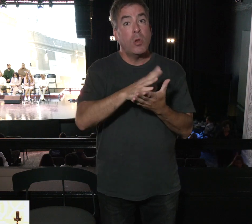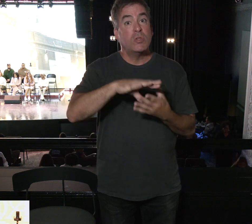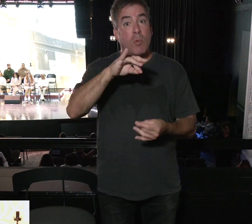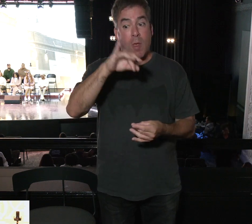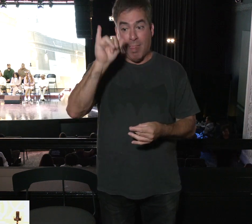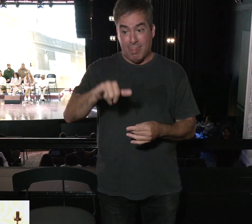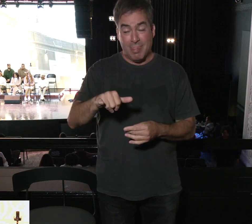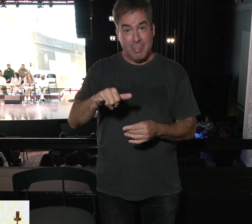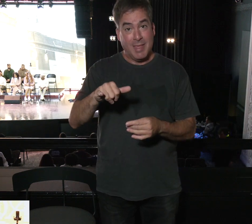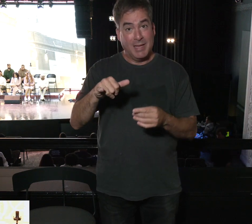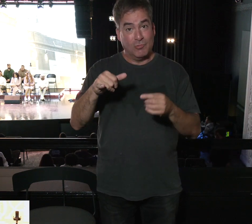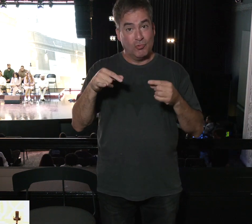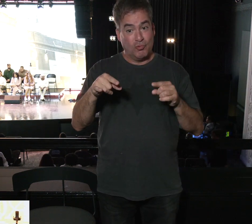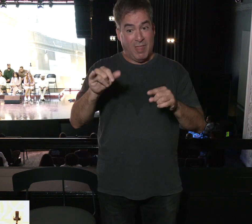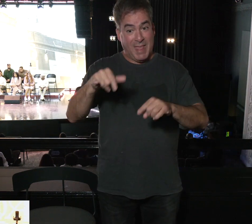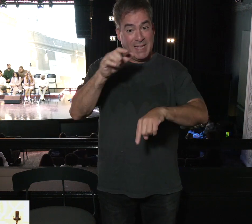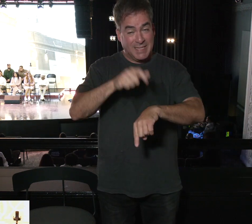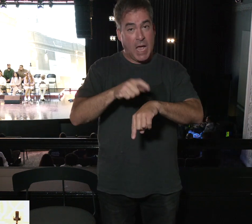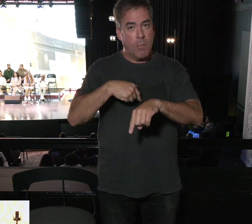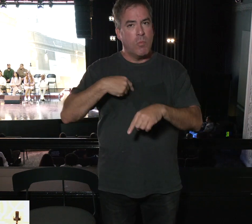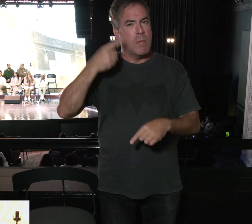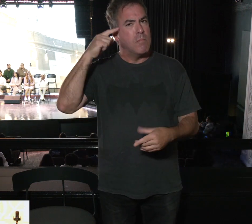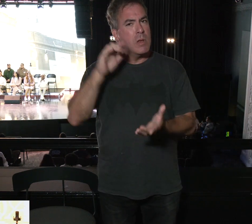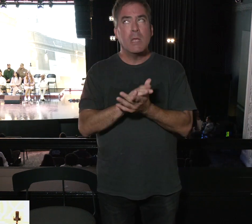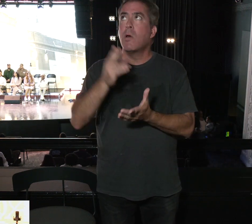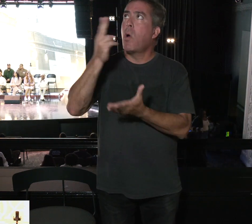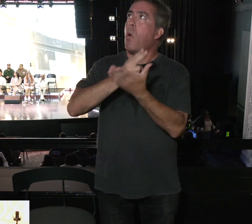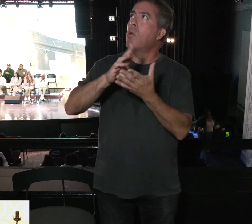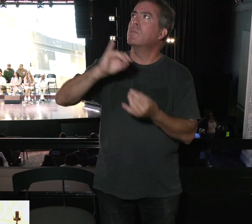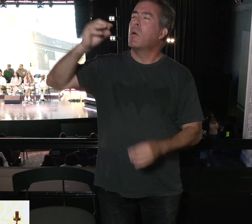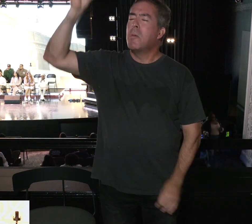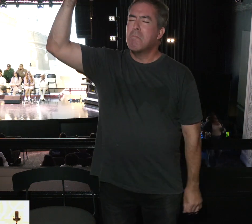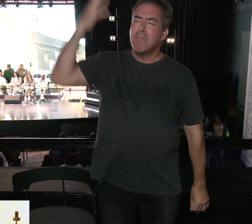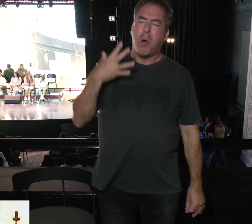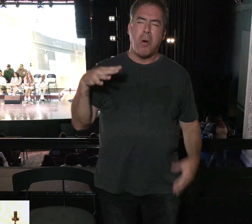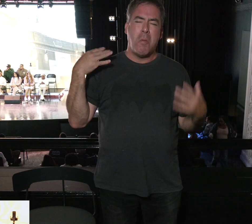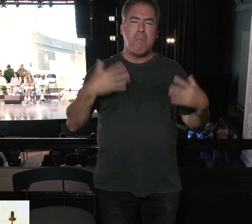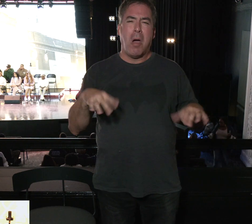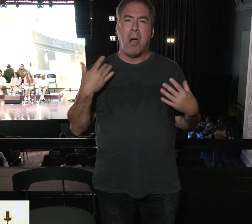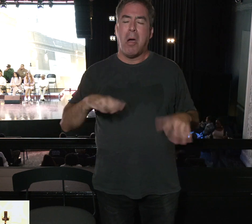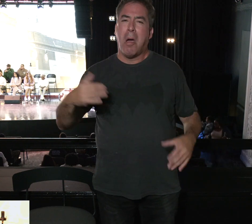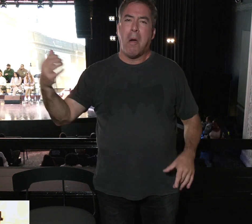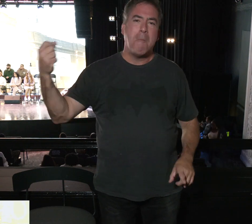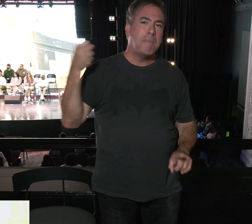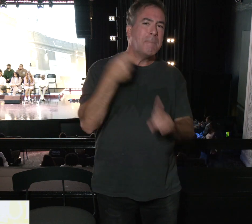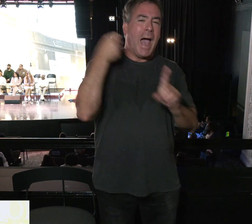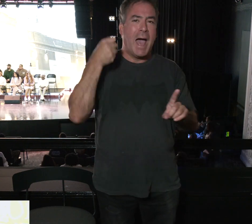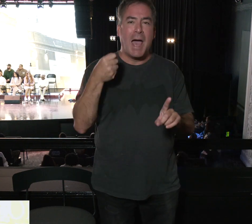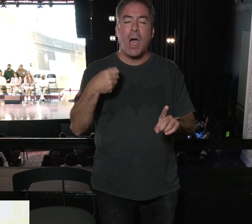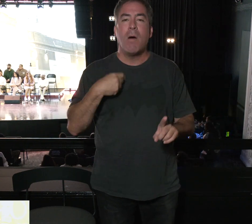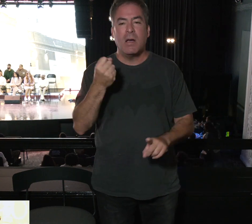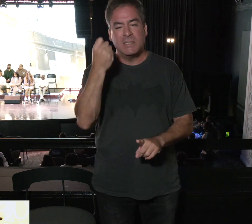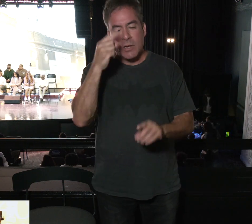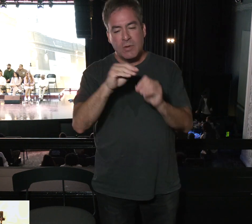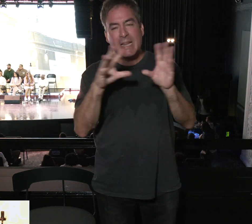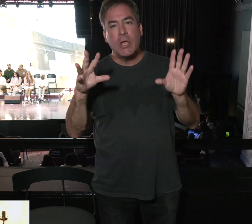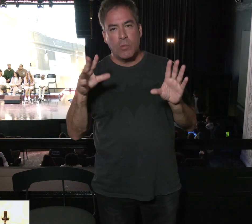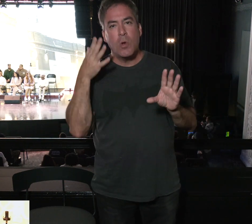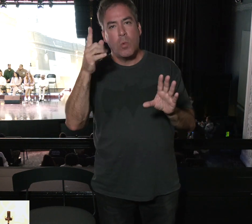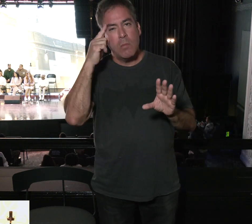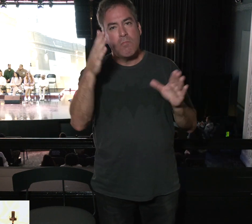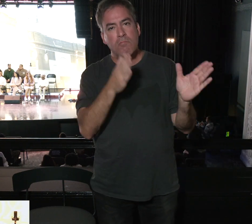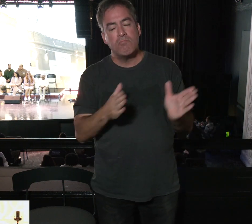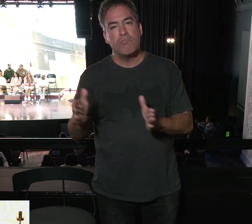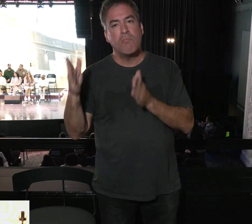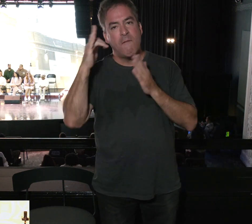and we believe that the Holy Spirit's going to do something that's going to blow our minds, we're going to have a better understanding, we're to be ready for it, we're going be prepared